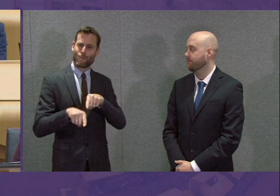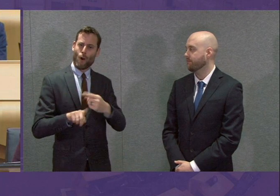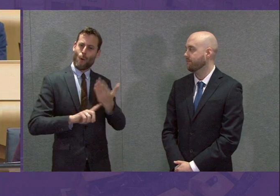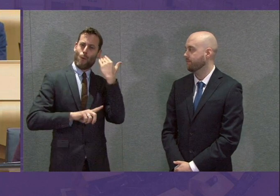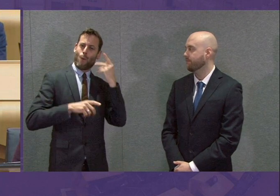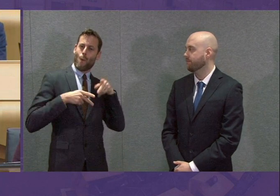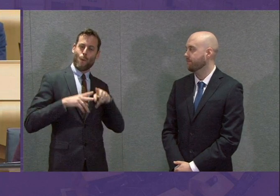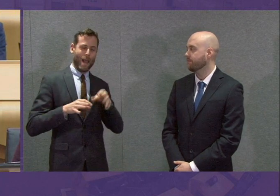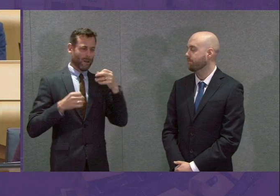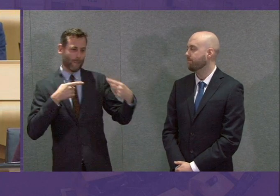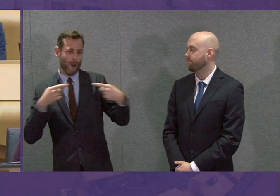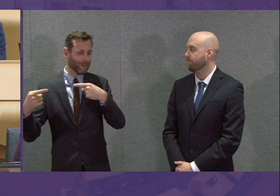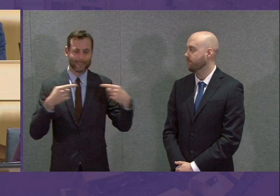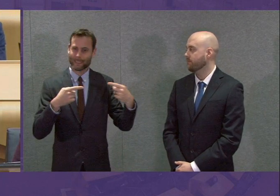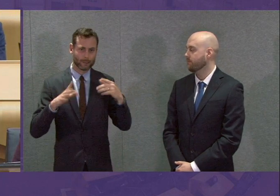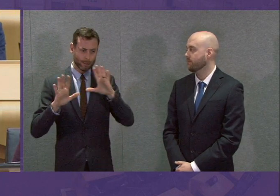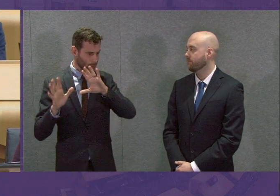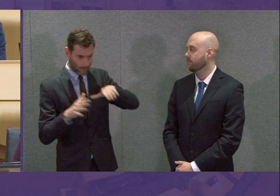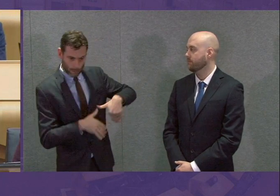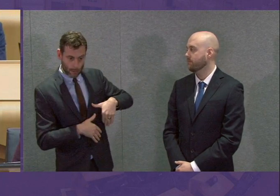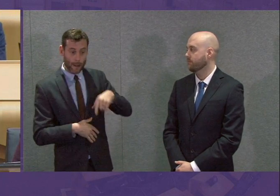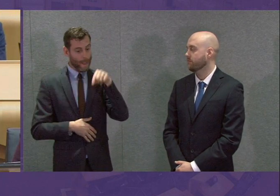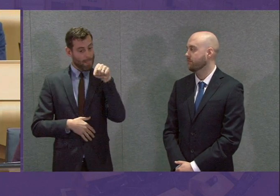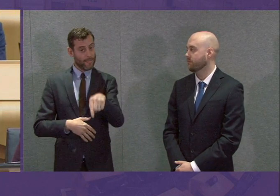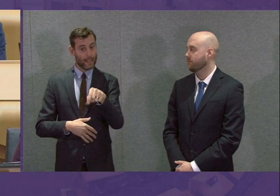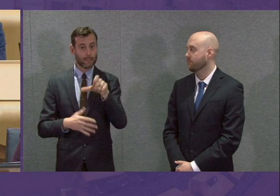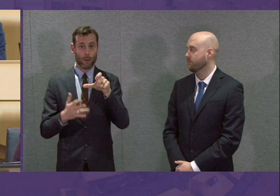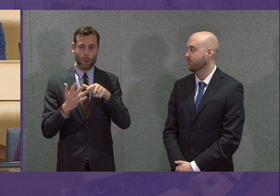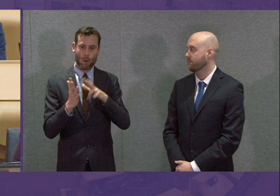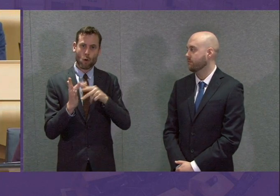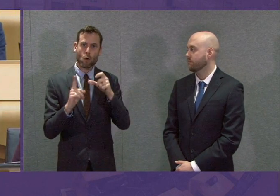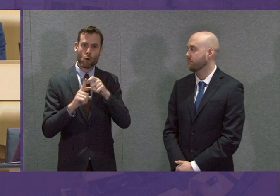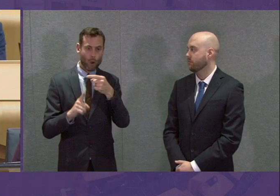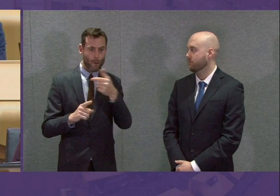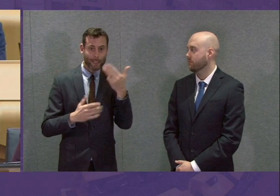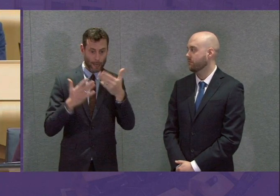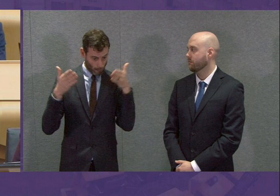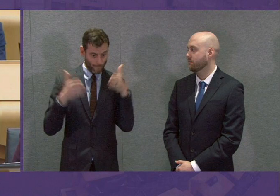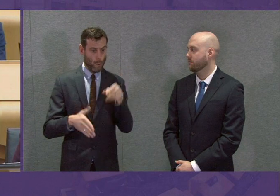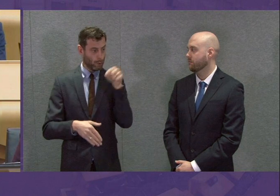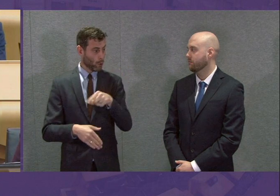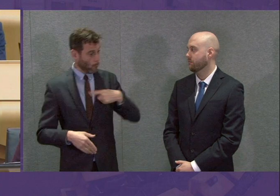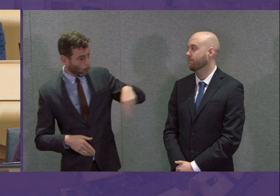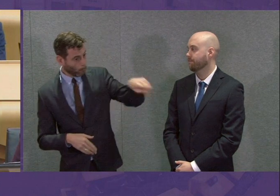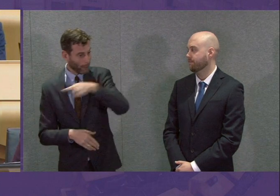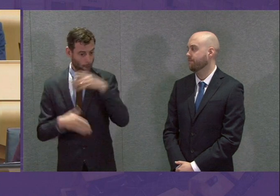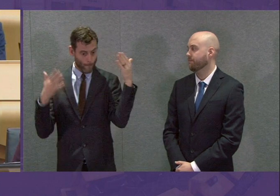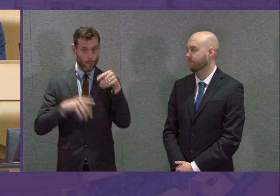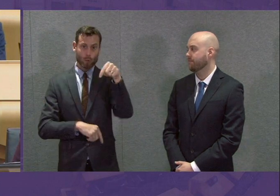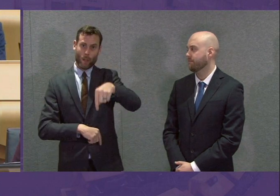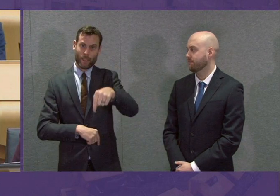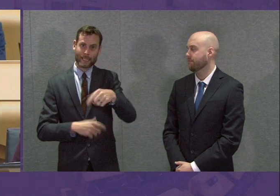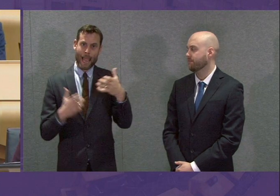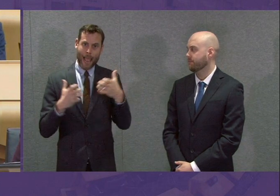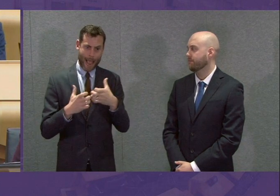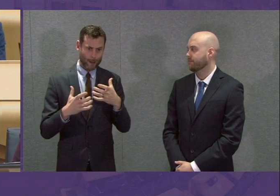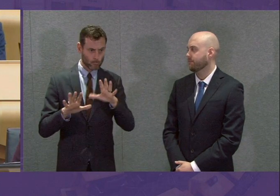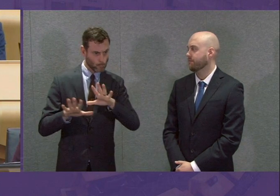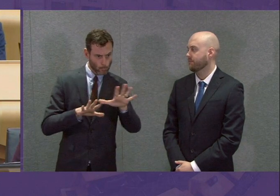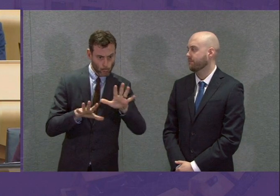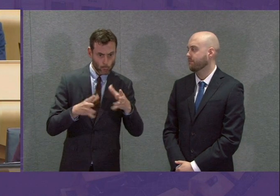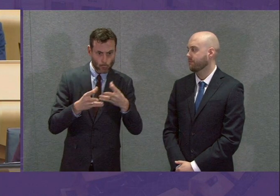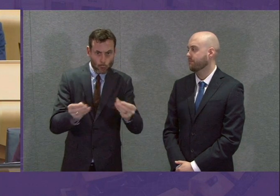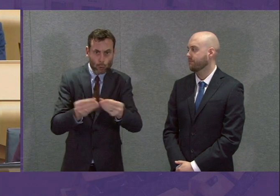the only thing that we should all be focused on. It's the only thing I'm focused on in making sure we do everything we can to get the country through this unprecedented